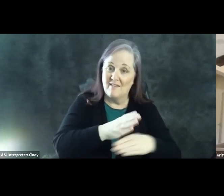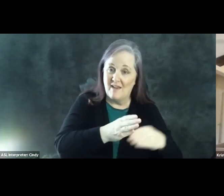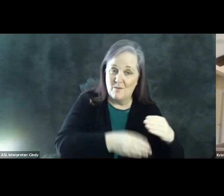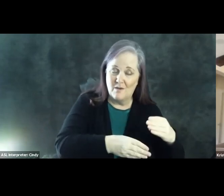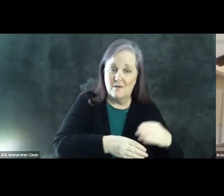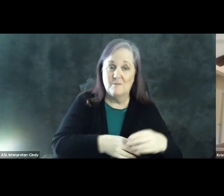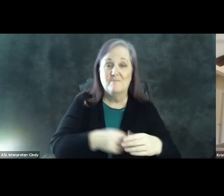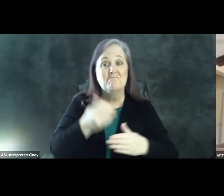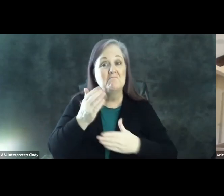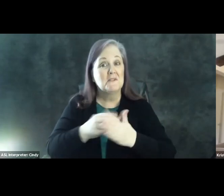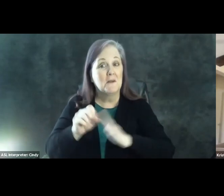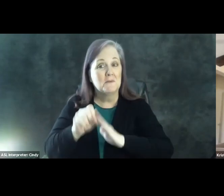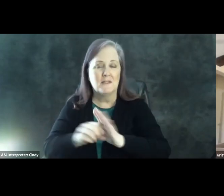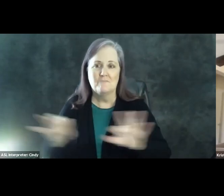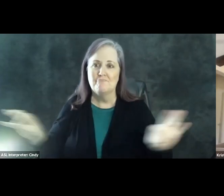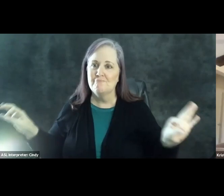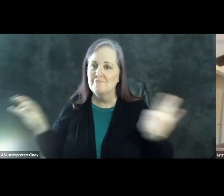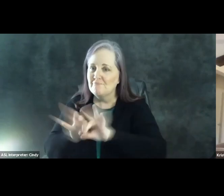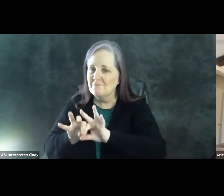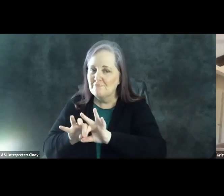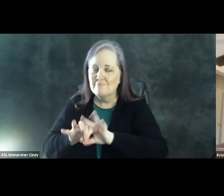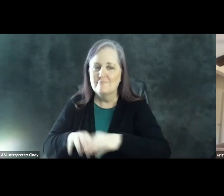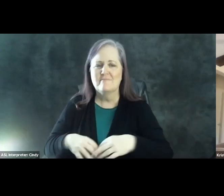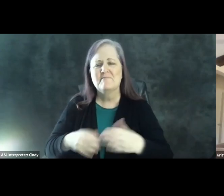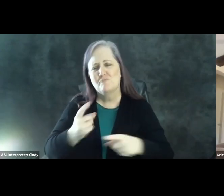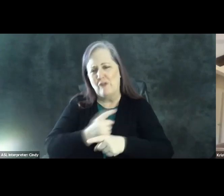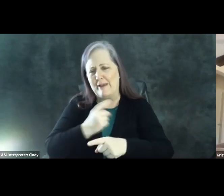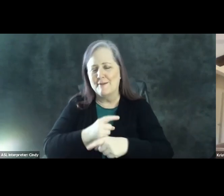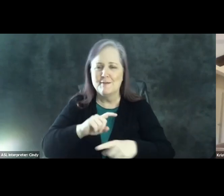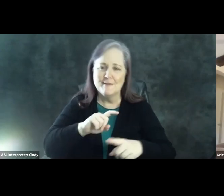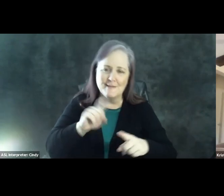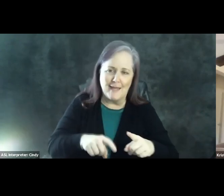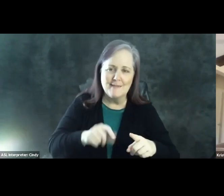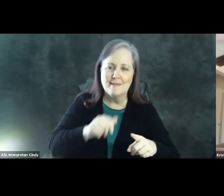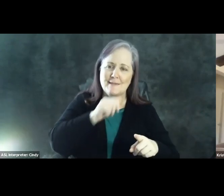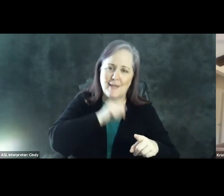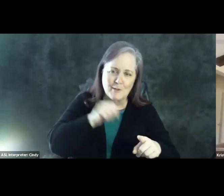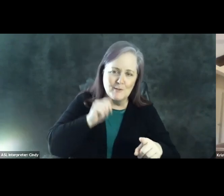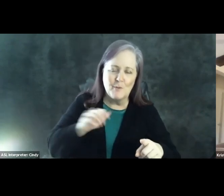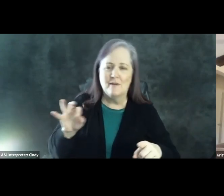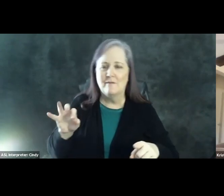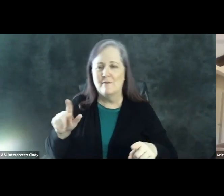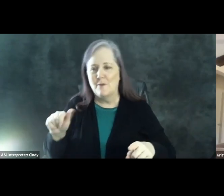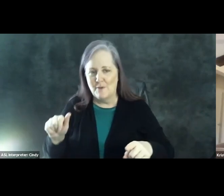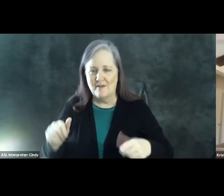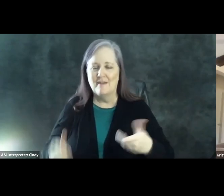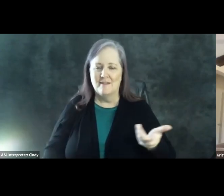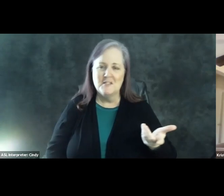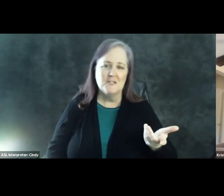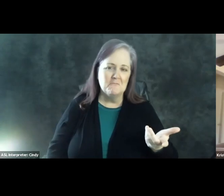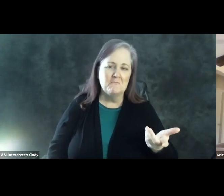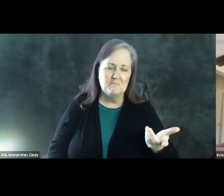vote could be very important. We have the usual kind of lineup Texas, Arizona and Florida. they're going to be very,